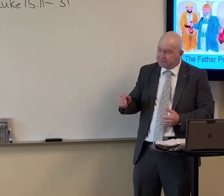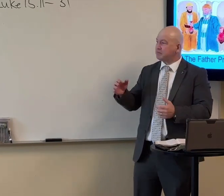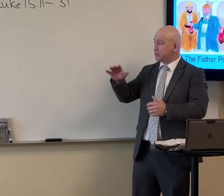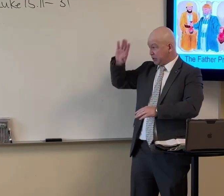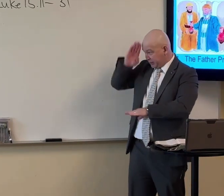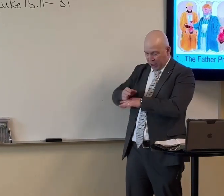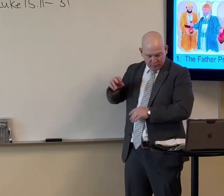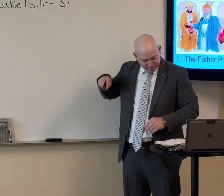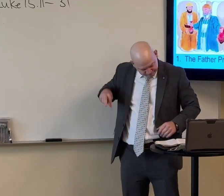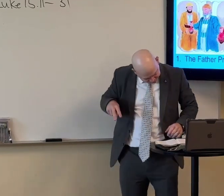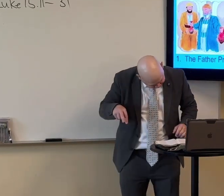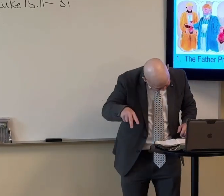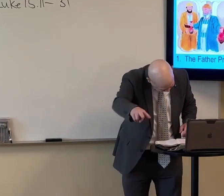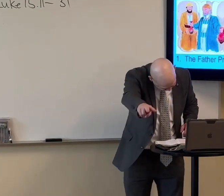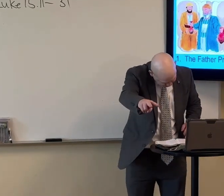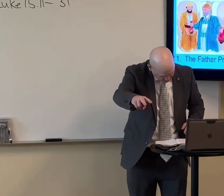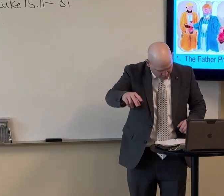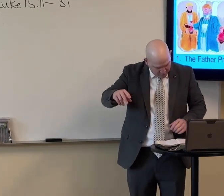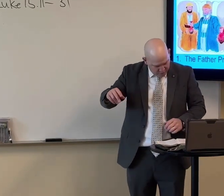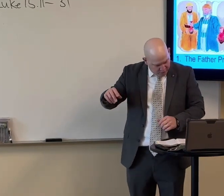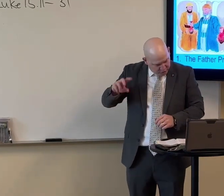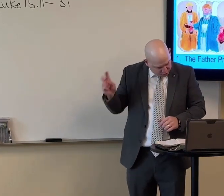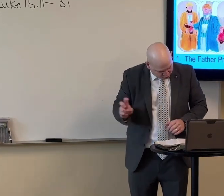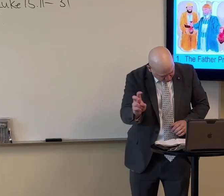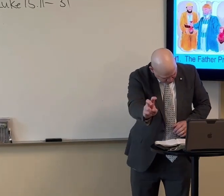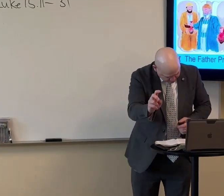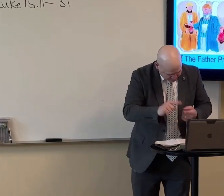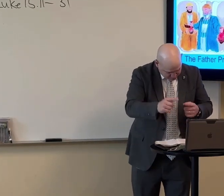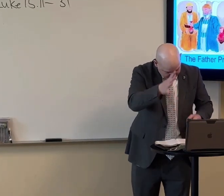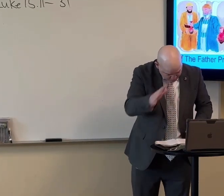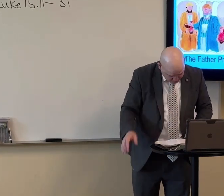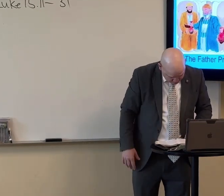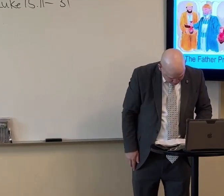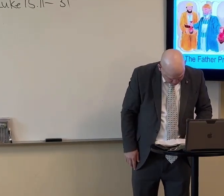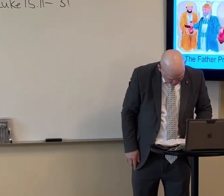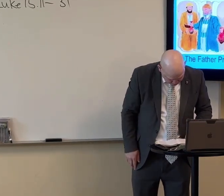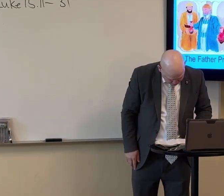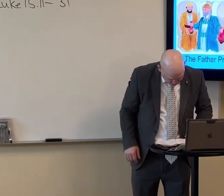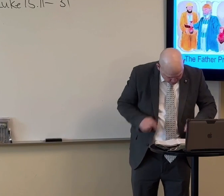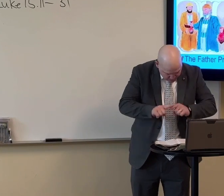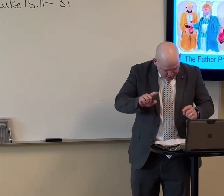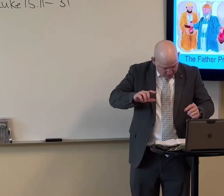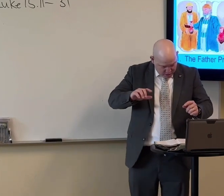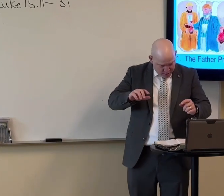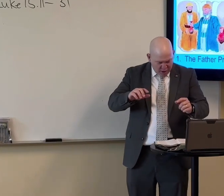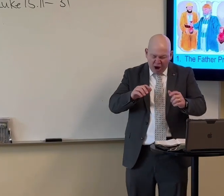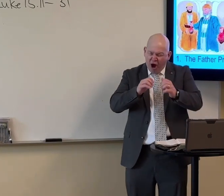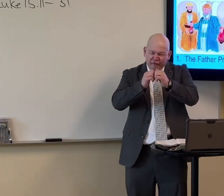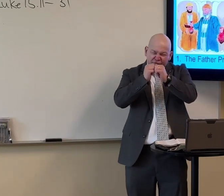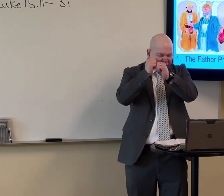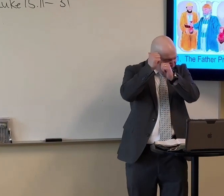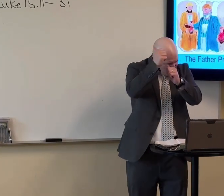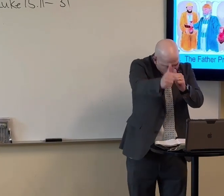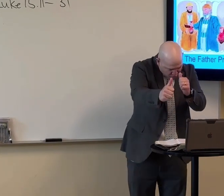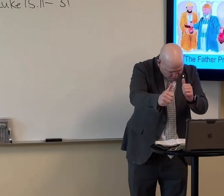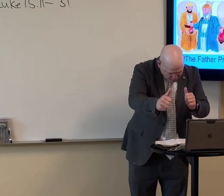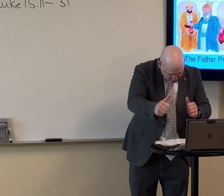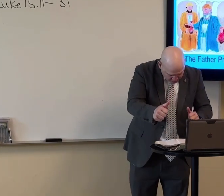he arose, and he came to his father. But when he was yet a great way off, his father